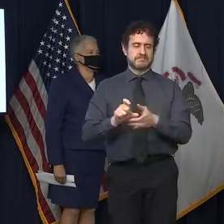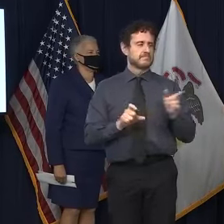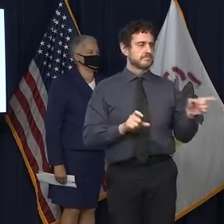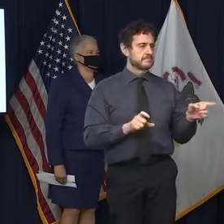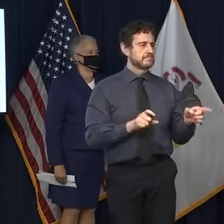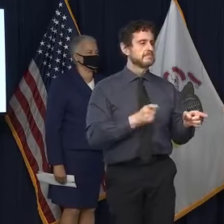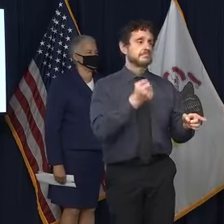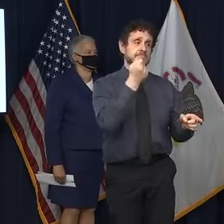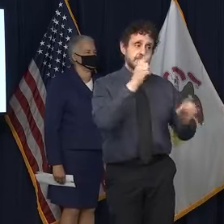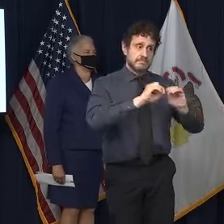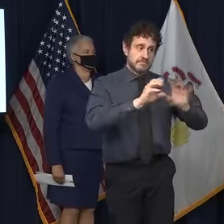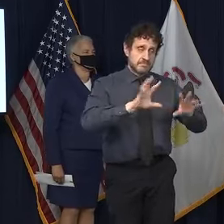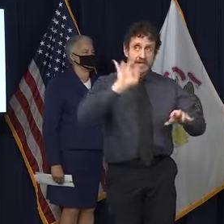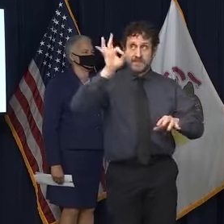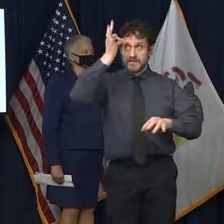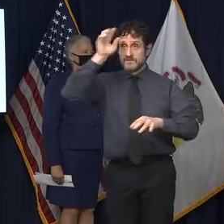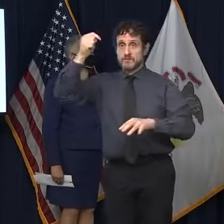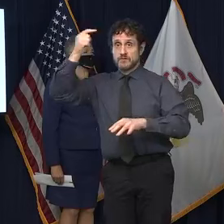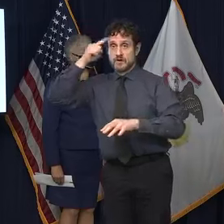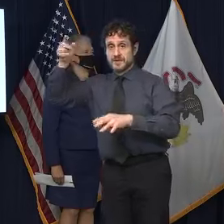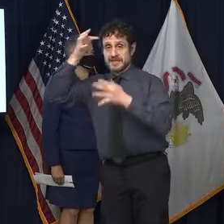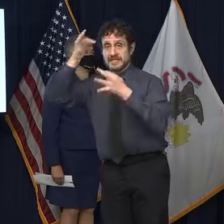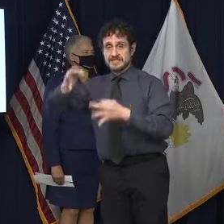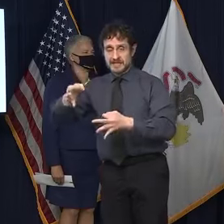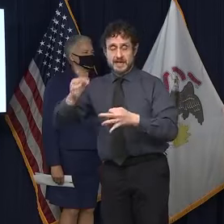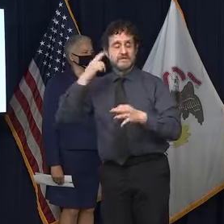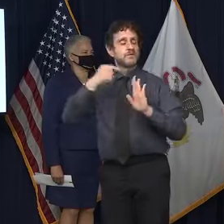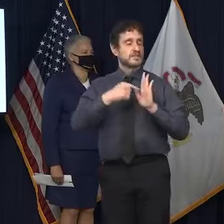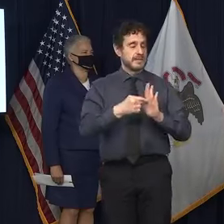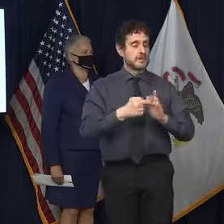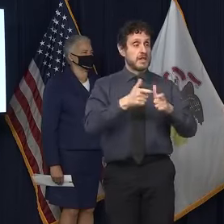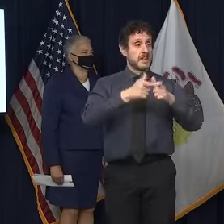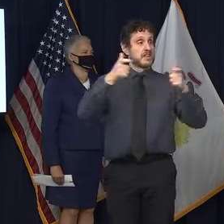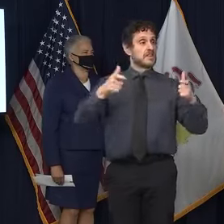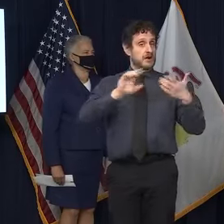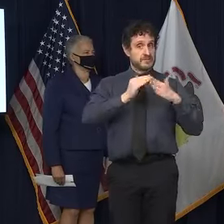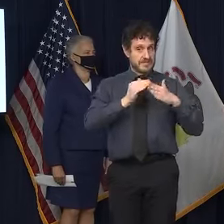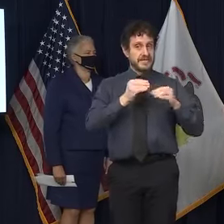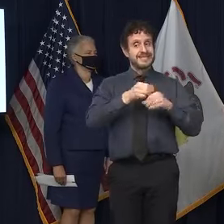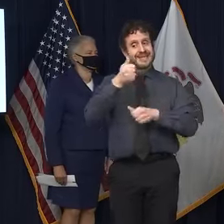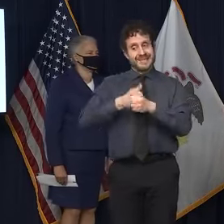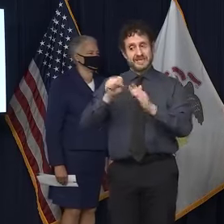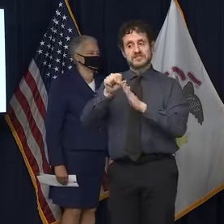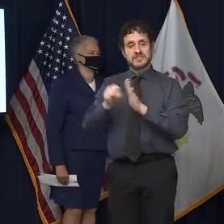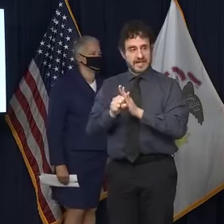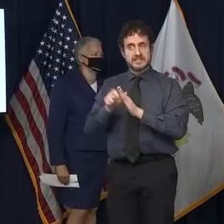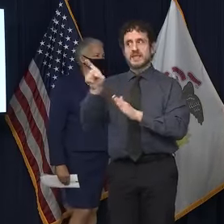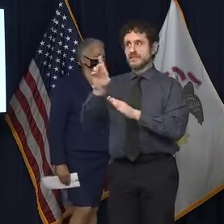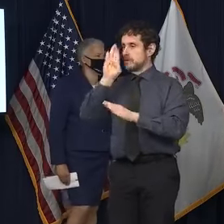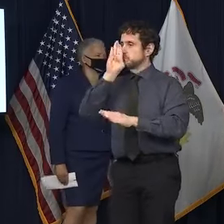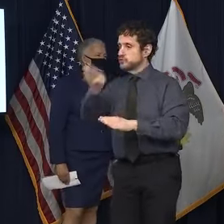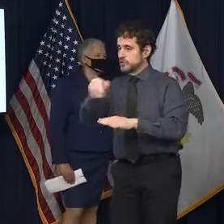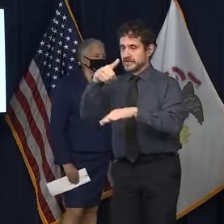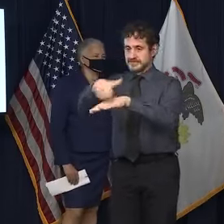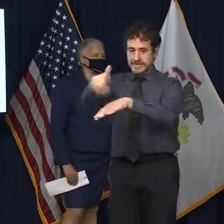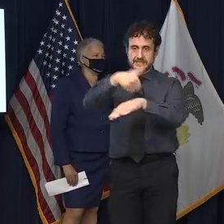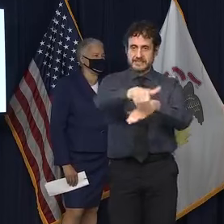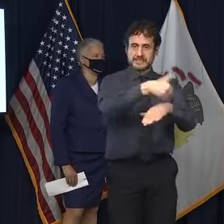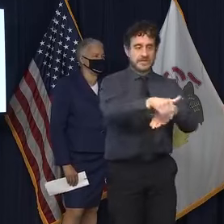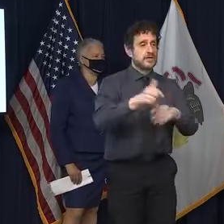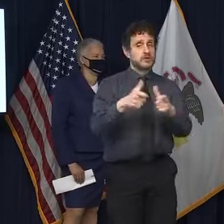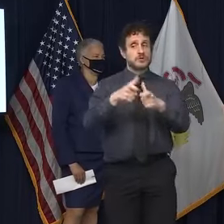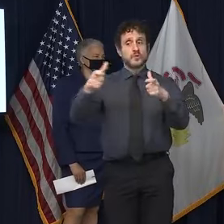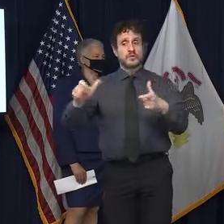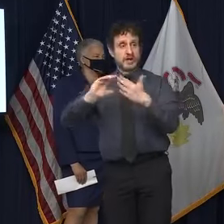government is the one that decides that big cities, for example, which are in those states, get those shipments directly. So big